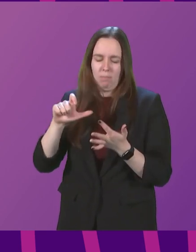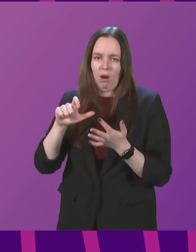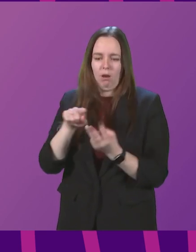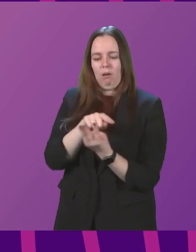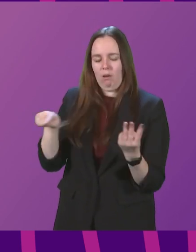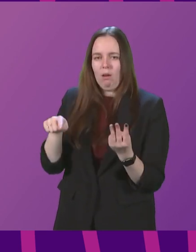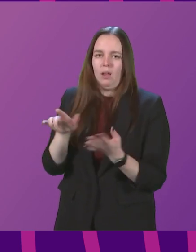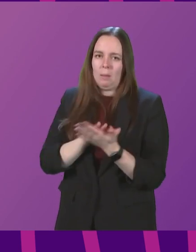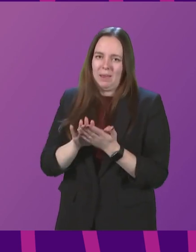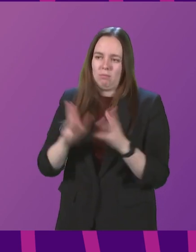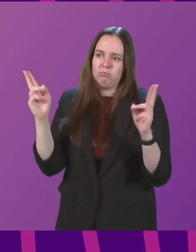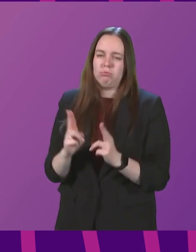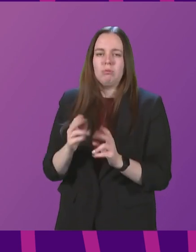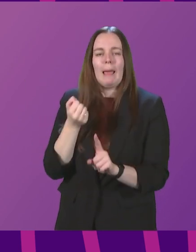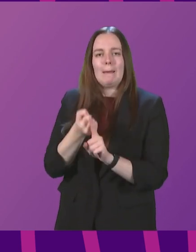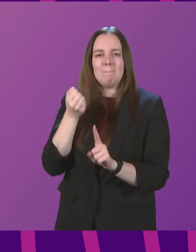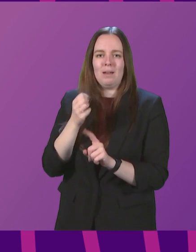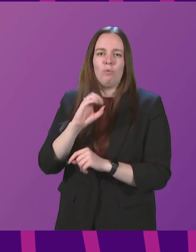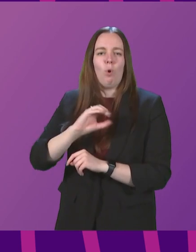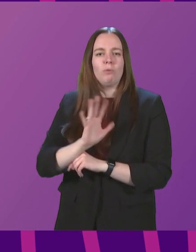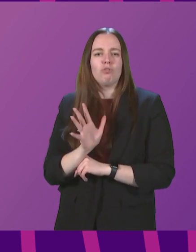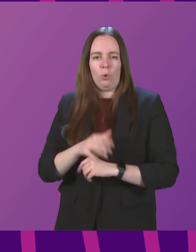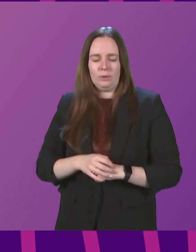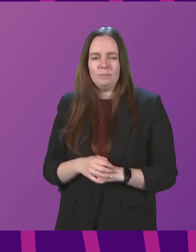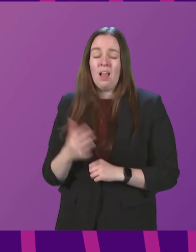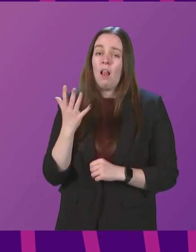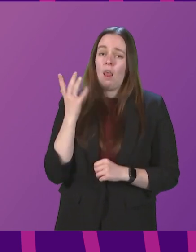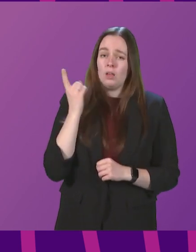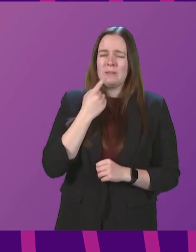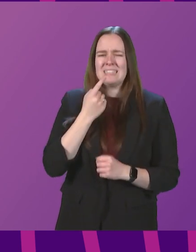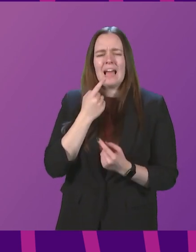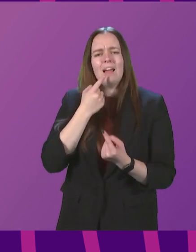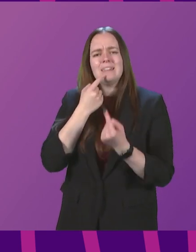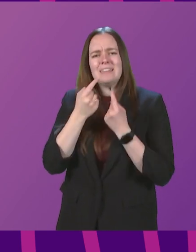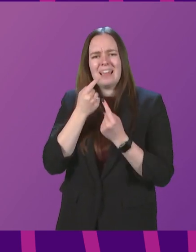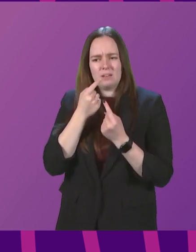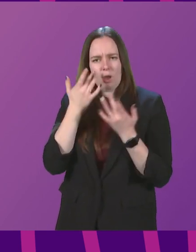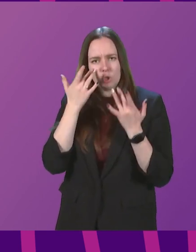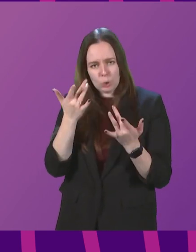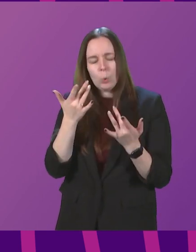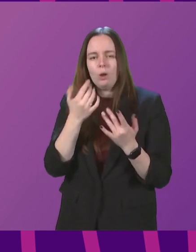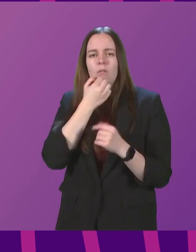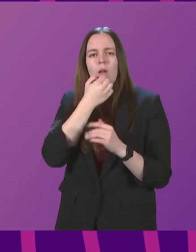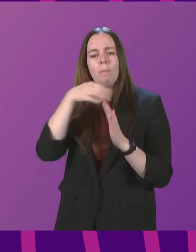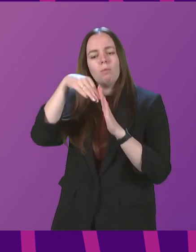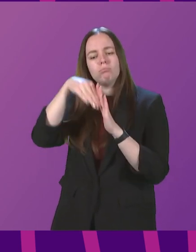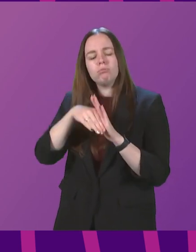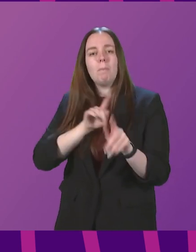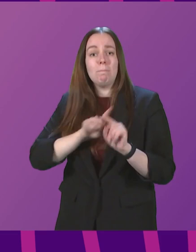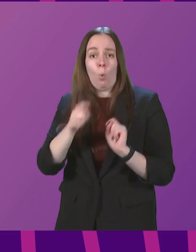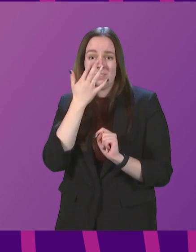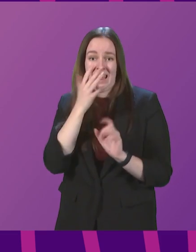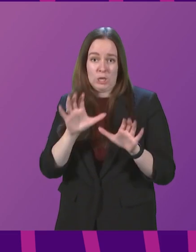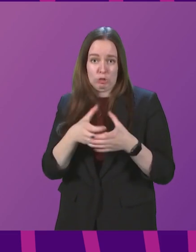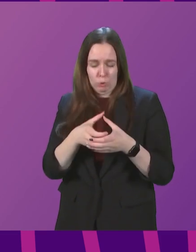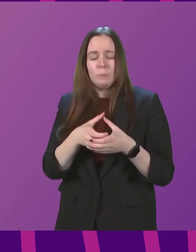the impact of the Omicron wave. Last week, said that the data indicated cases were falling across most age groups, and I can